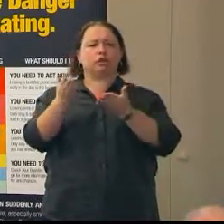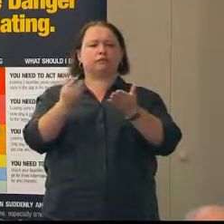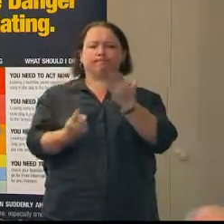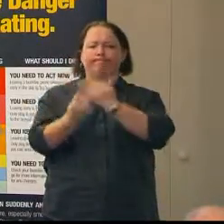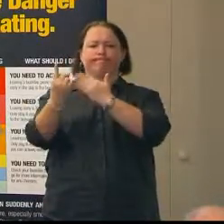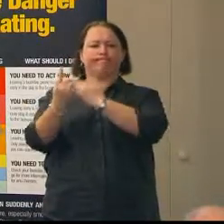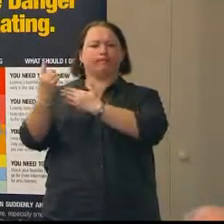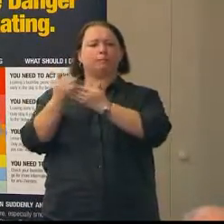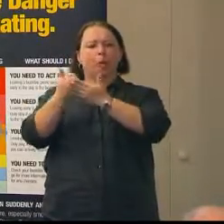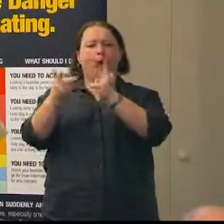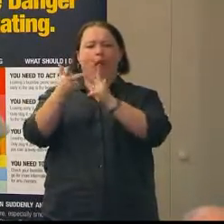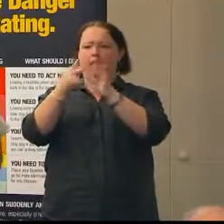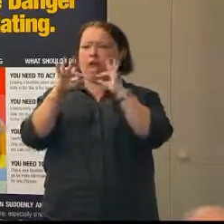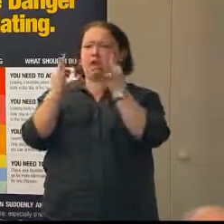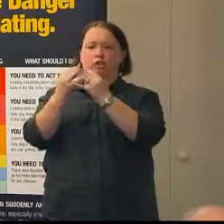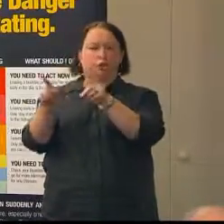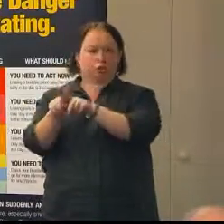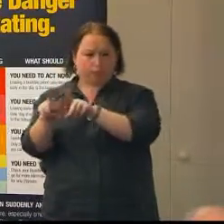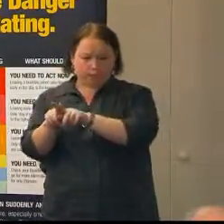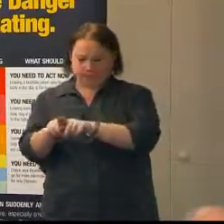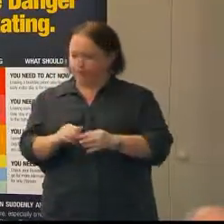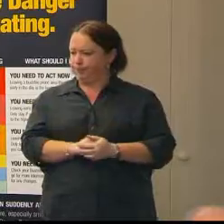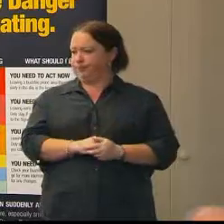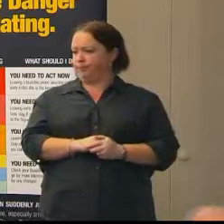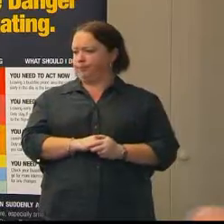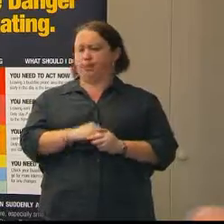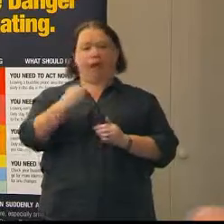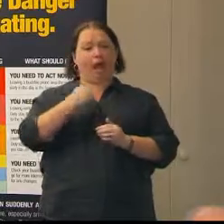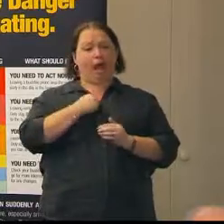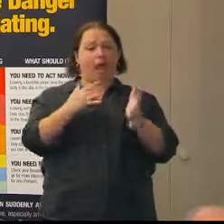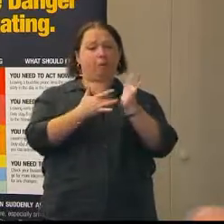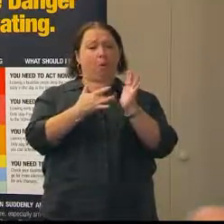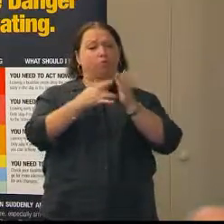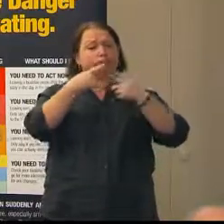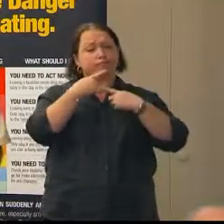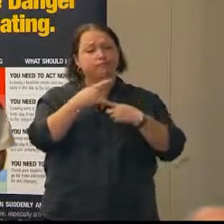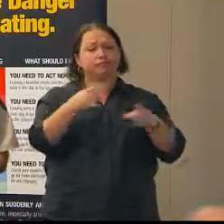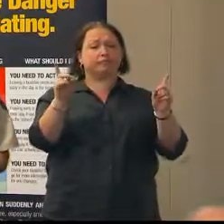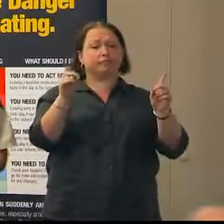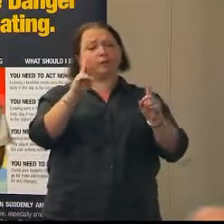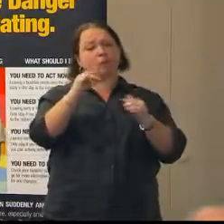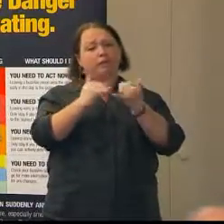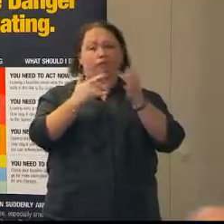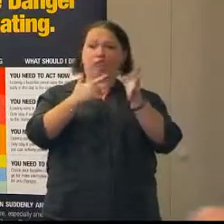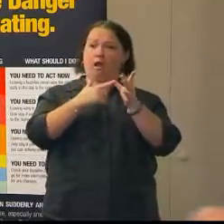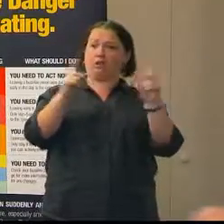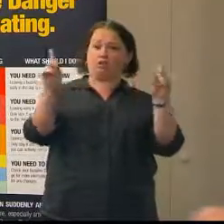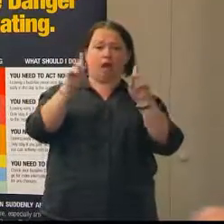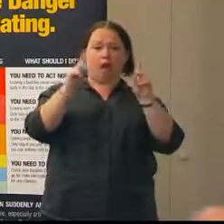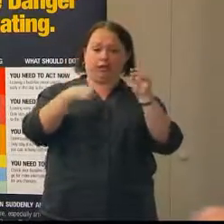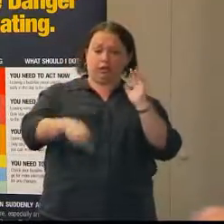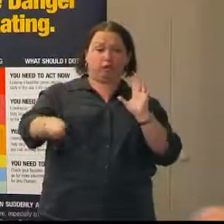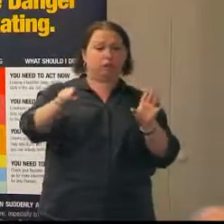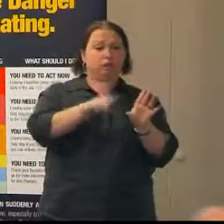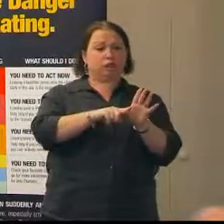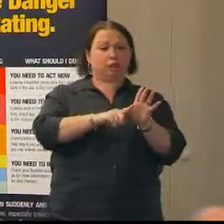other agencies. The key message for today, the key message for South Australians this year